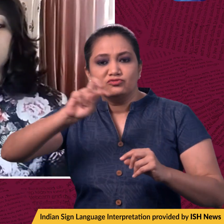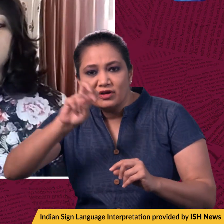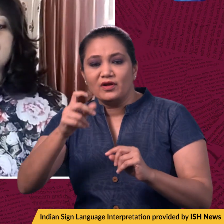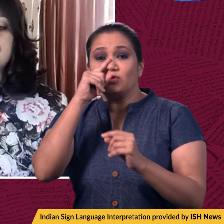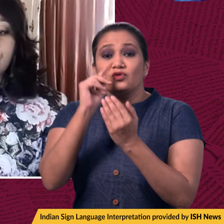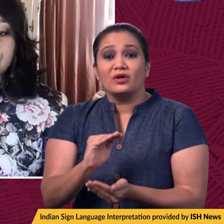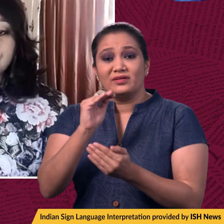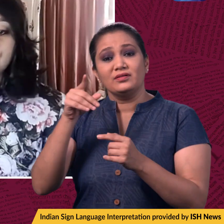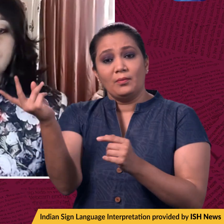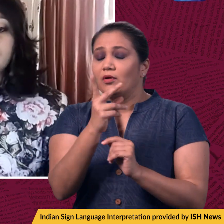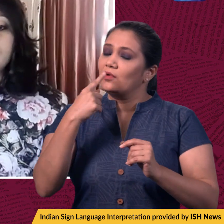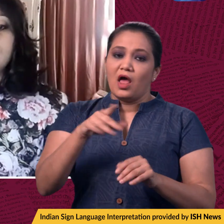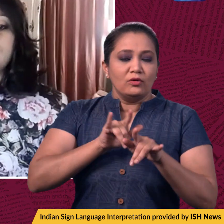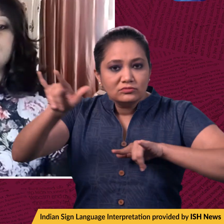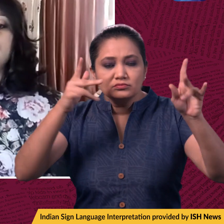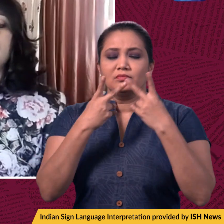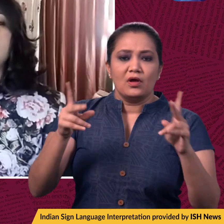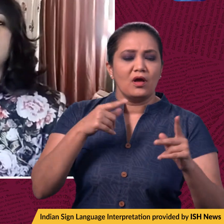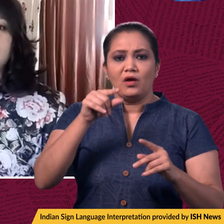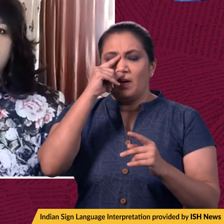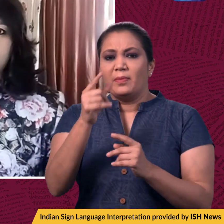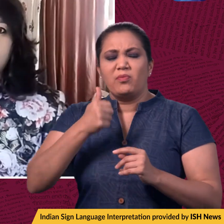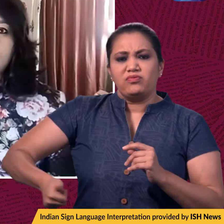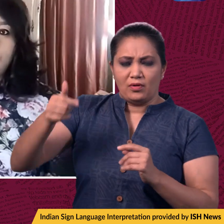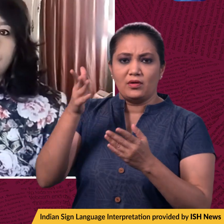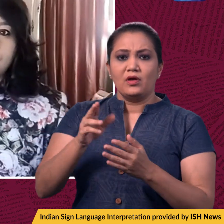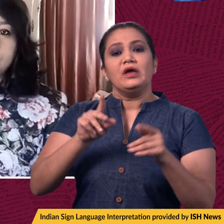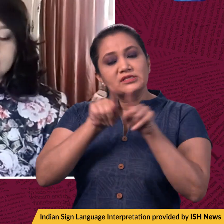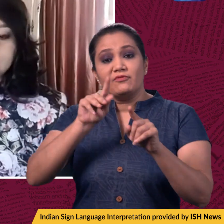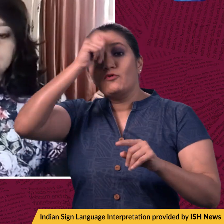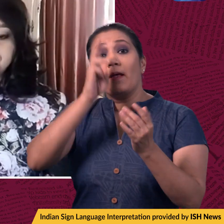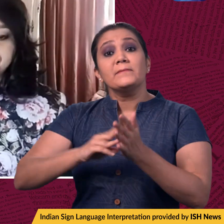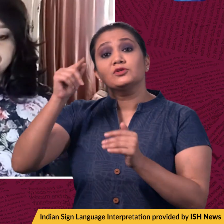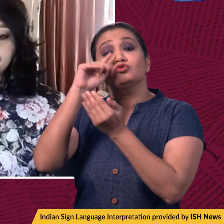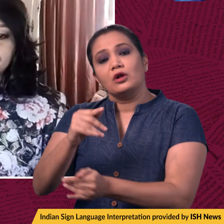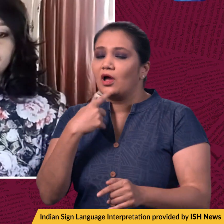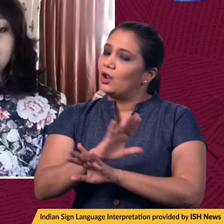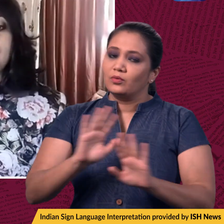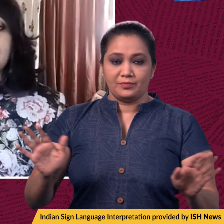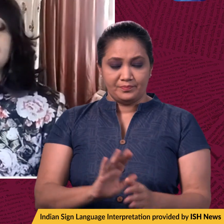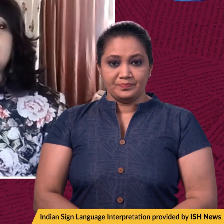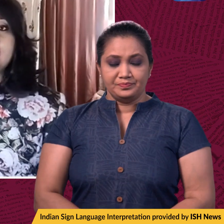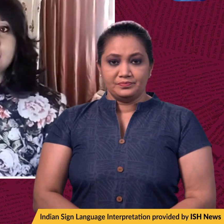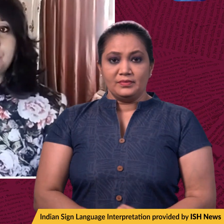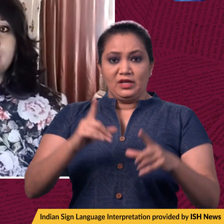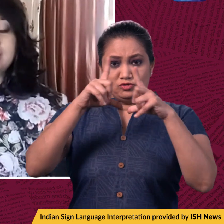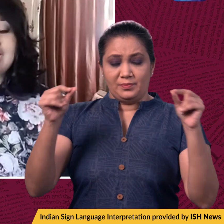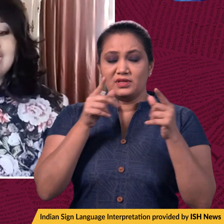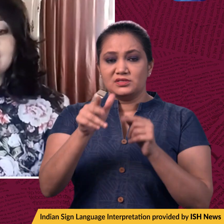on Putin's daughters as well as the daughter of Russian foreign minister. Meanwhile, Japan has expelled eight